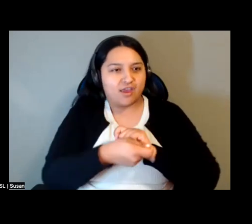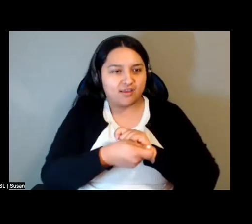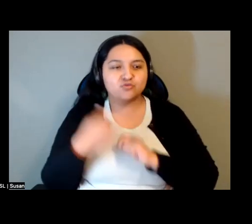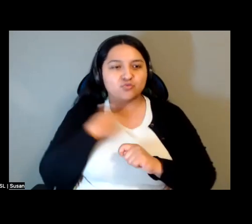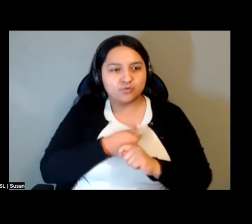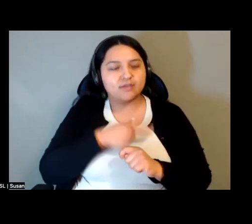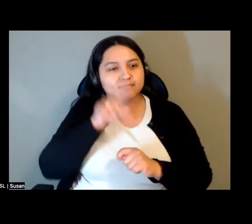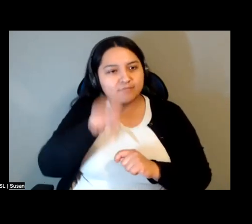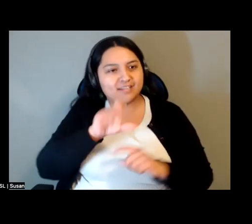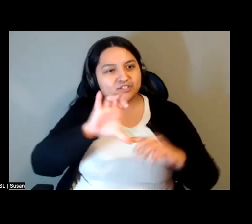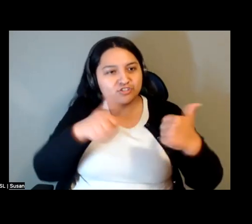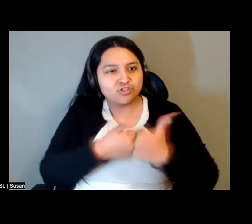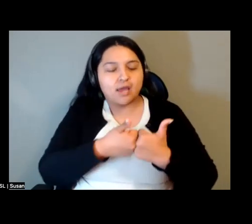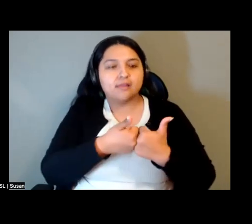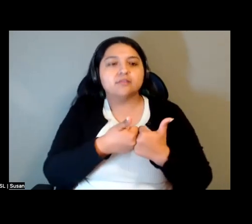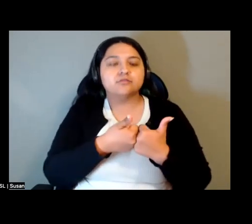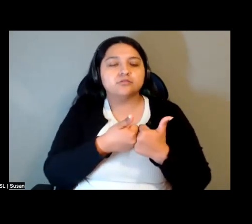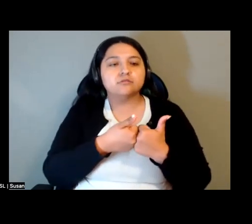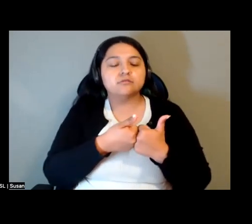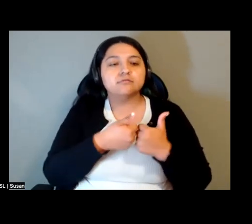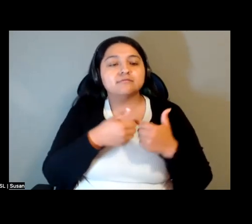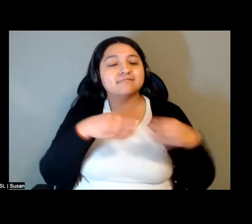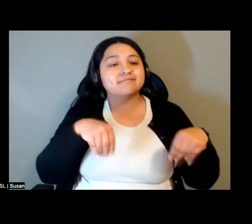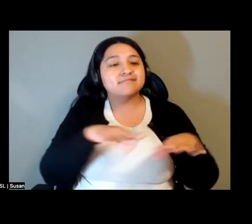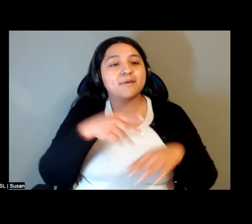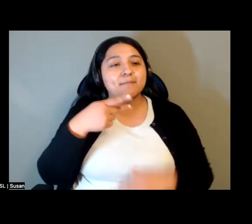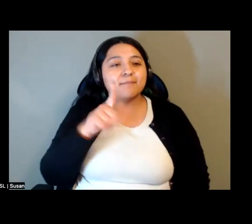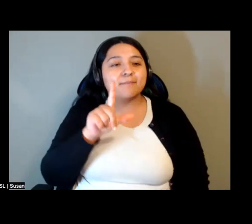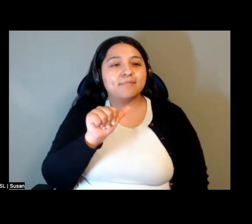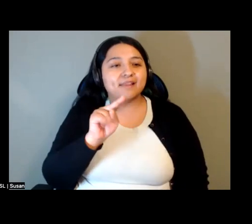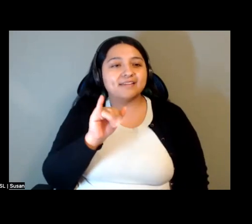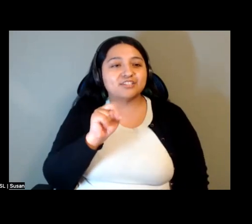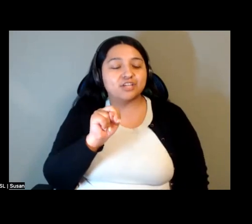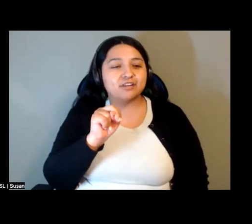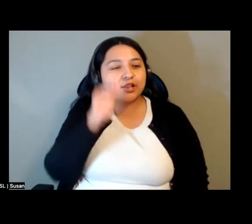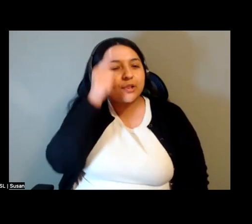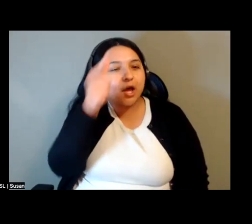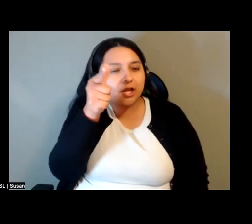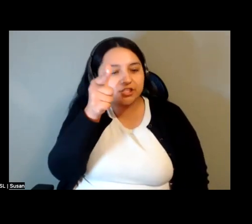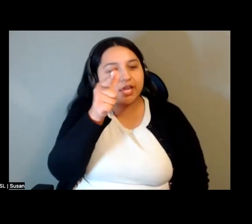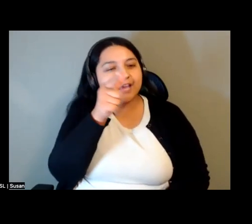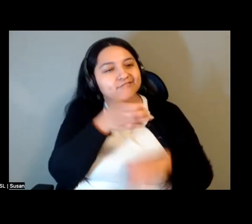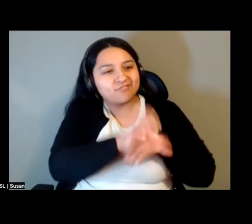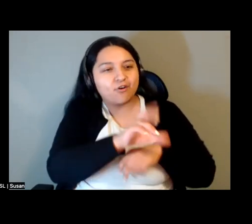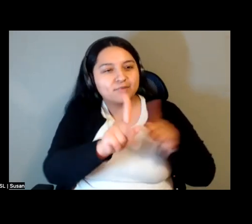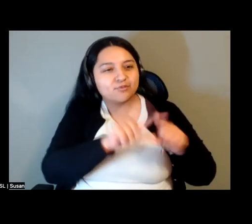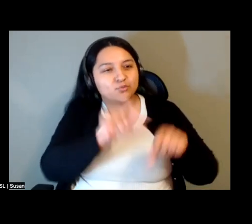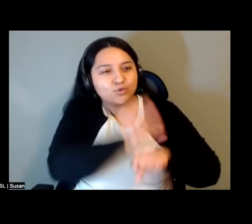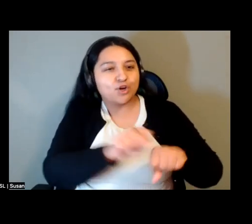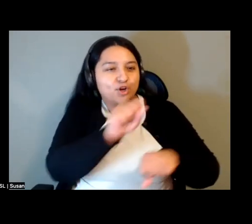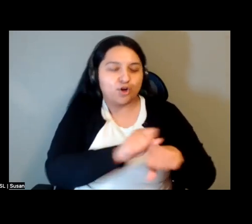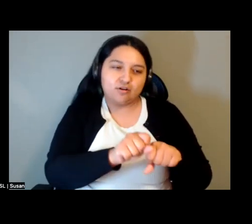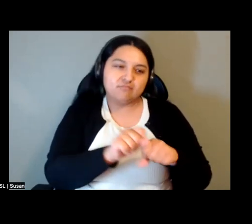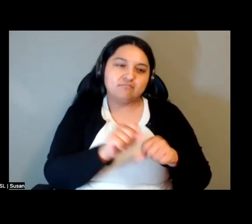the plantation and border logics through which labor systems are organized in US cities. And in doing so,